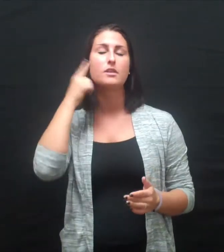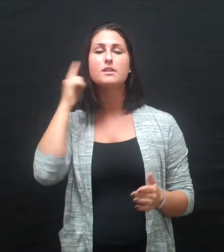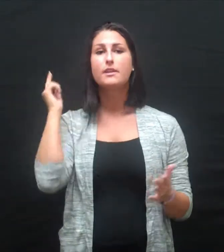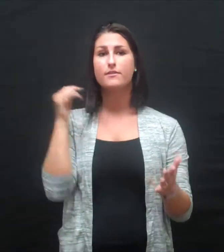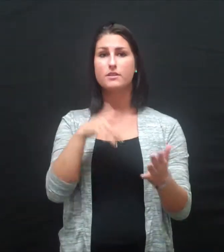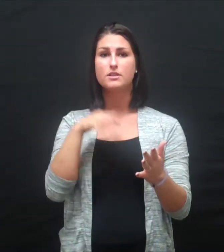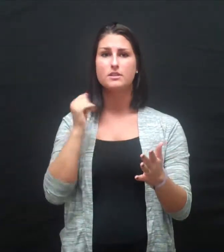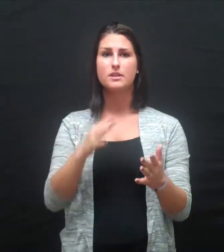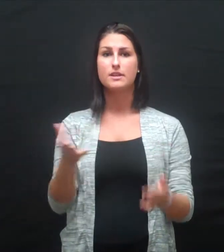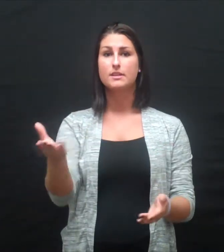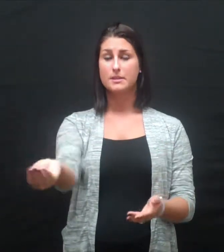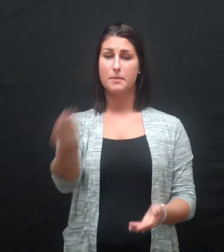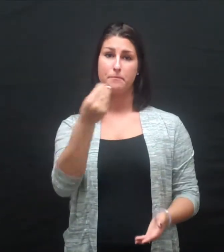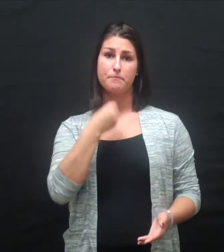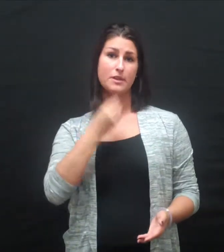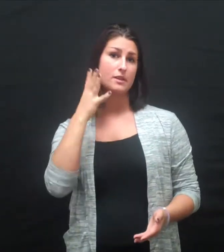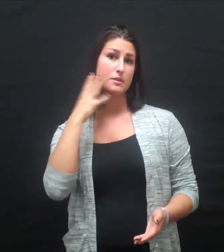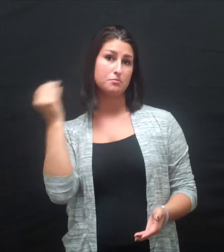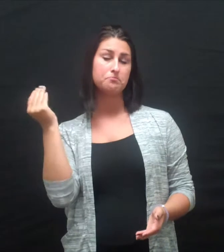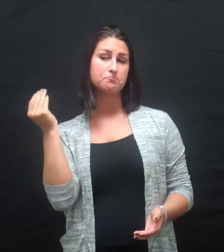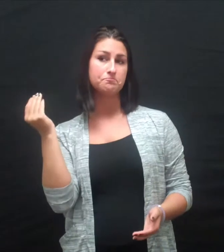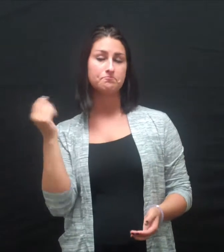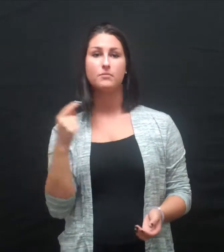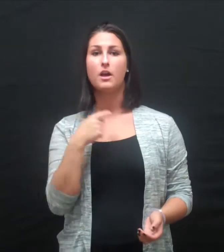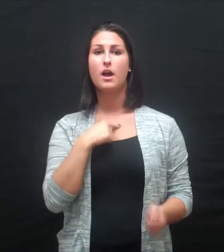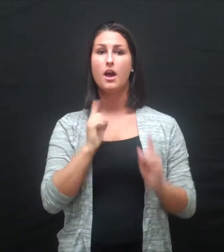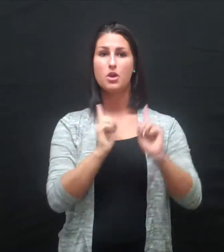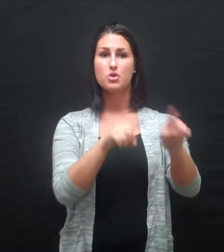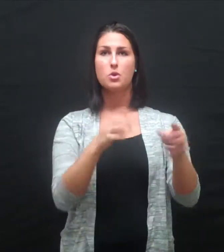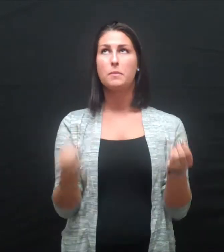As a deaf studies minor, I have attended many local deaf events.